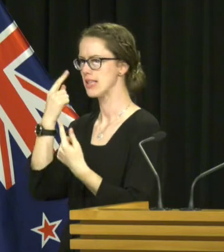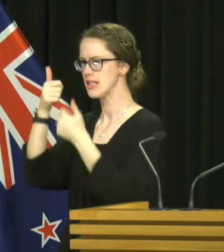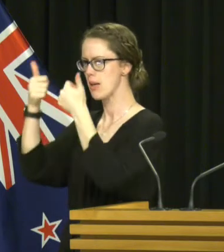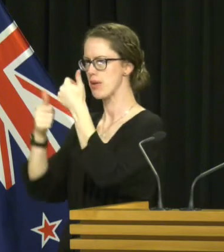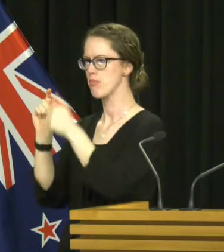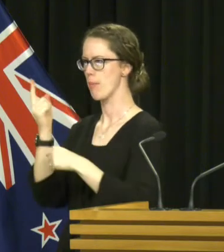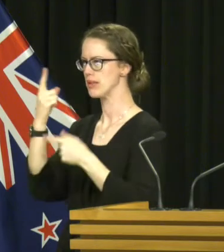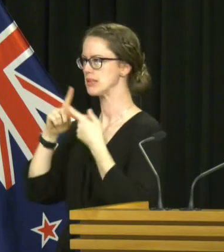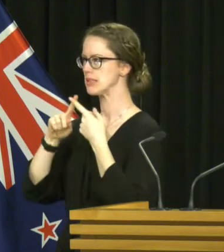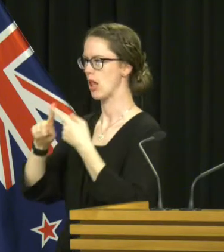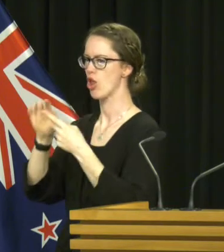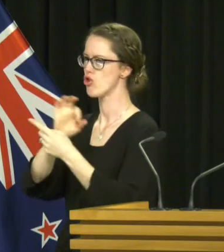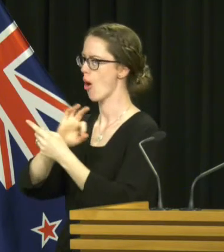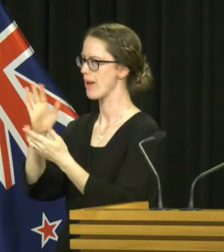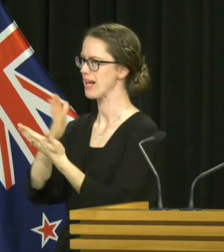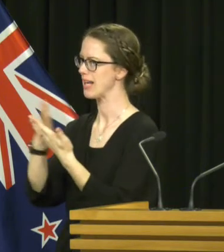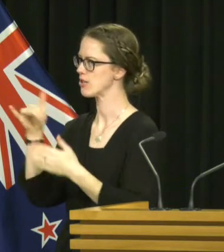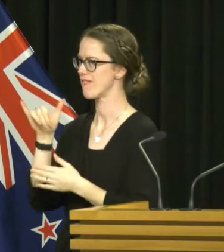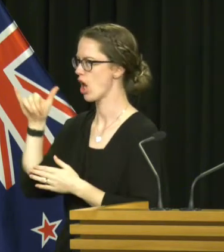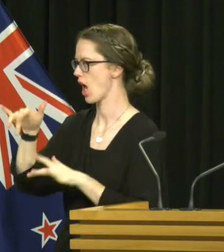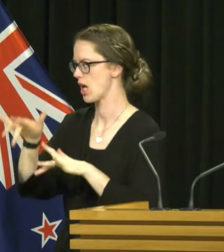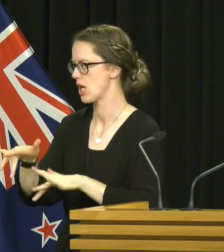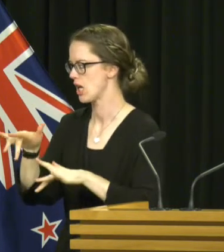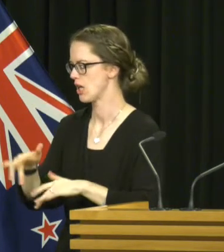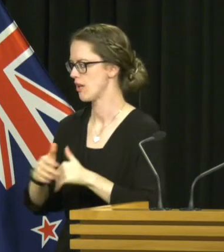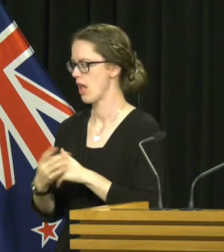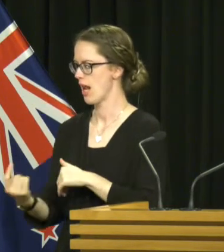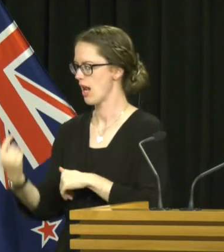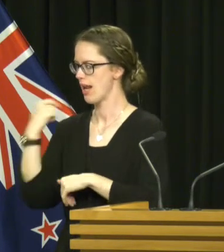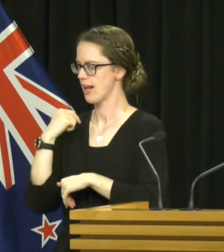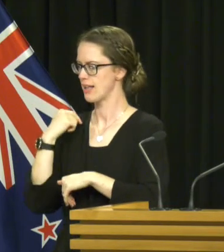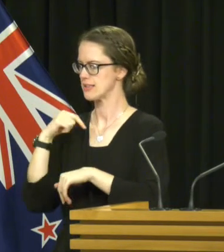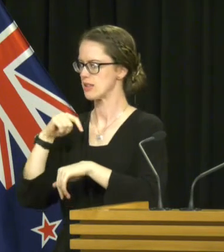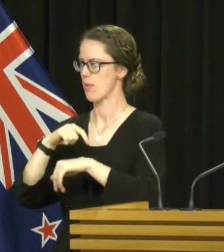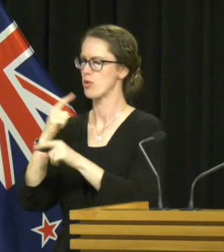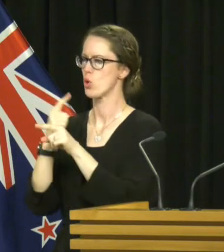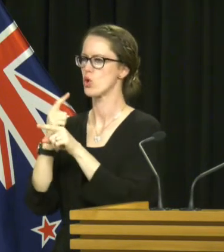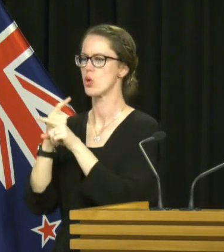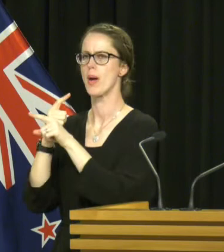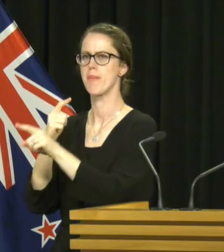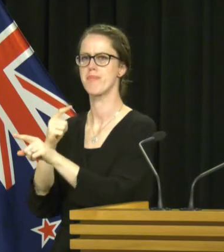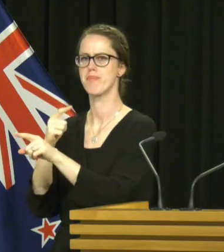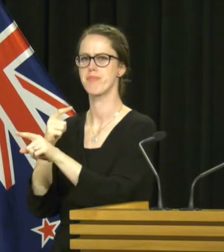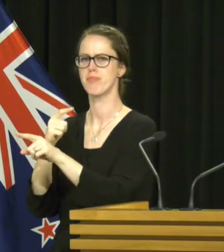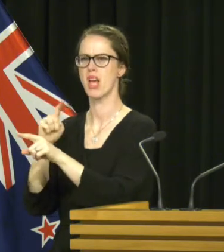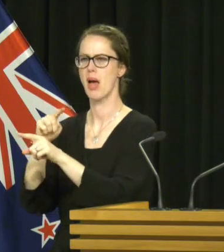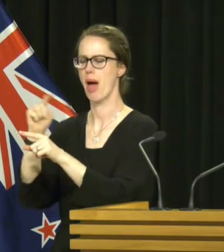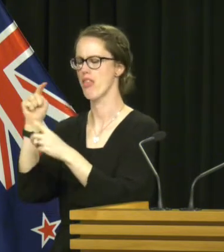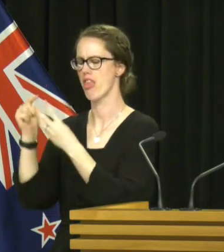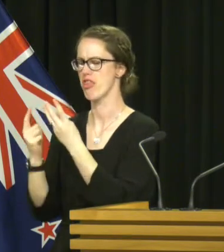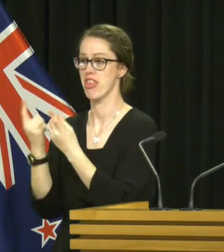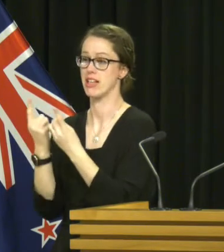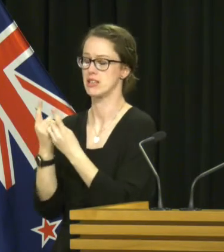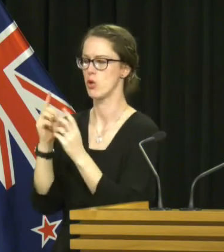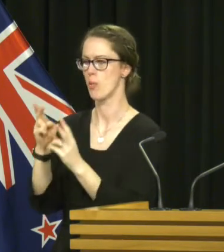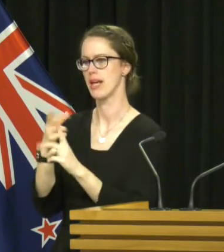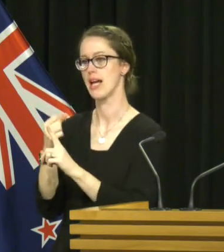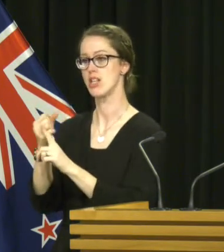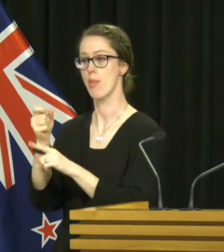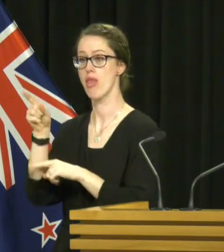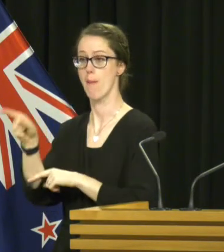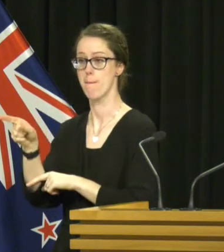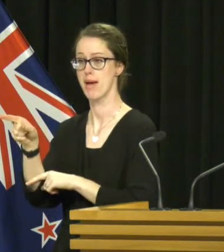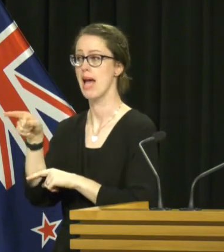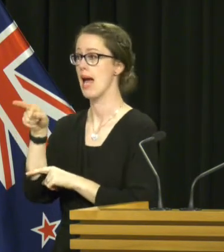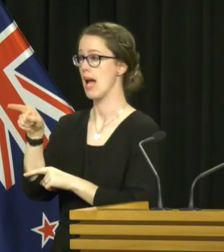Minister has still not been cleared to fly. When I last spoke with him around other bits and bobs that I usually catch up with